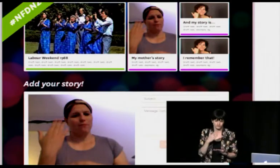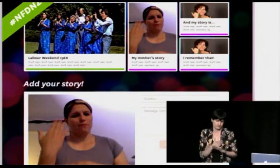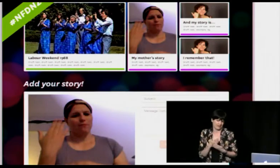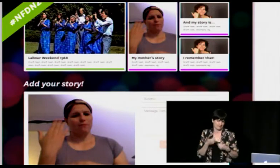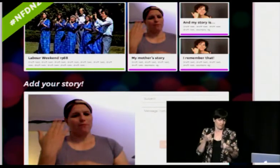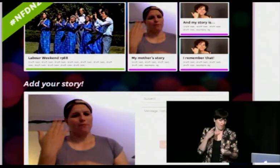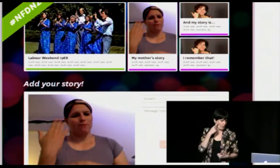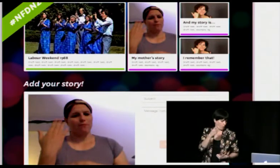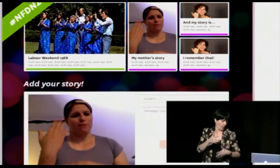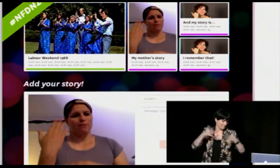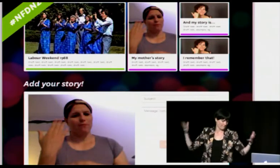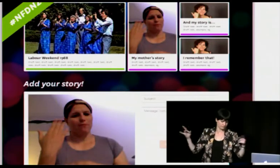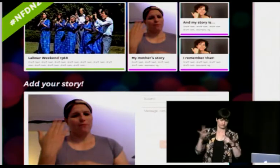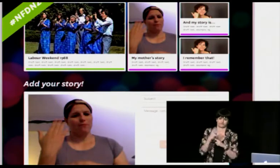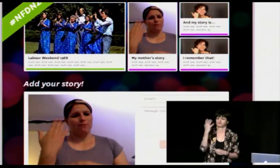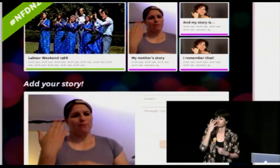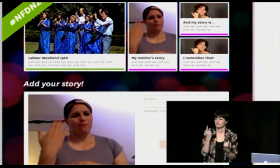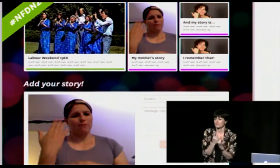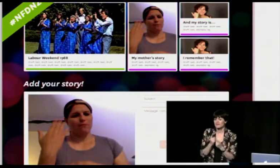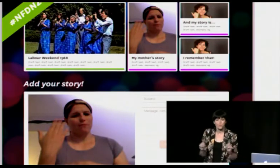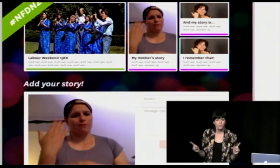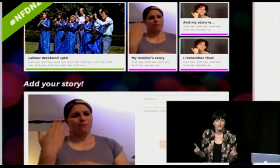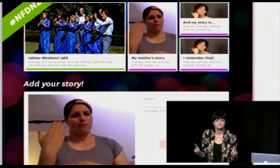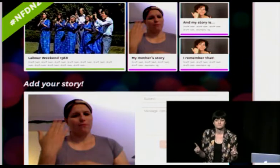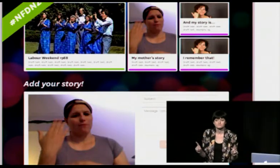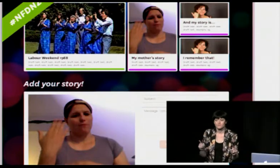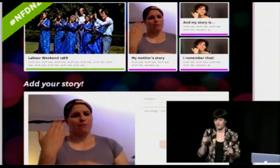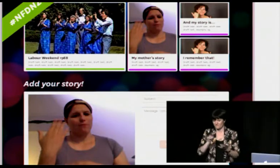becomes a stimulus for drawing experiences and memories out of the community